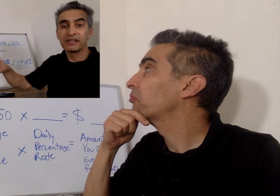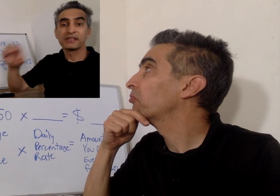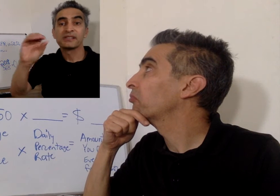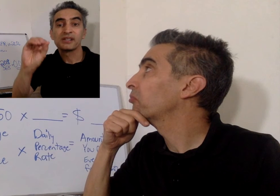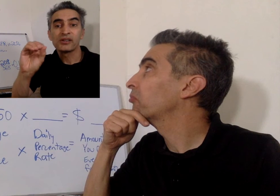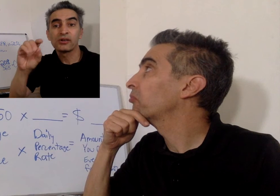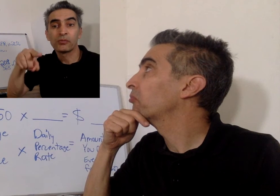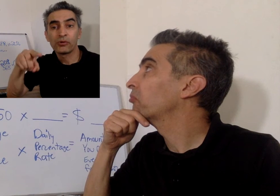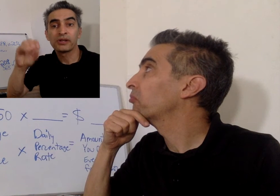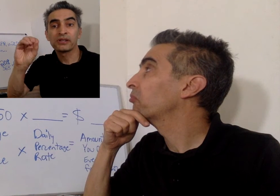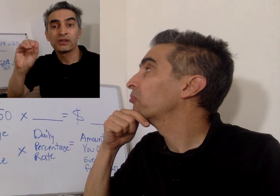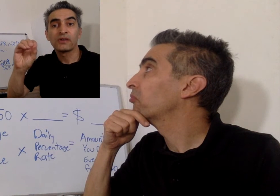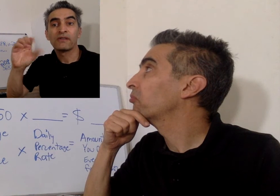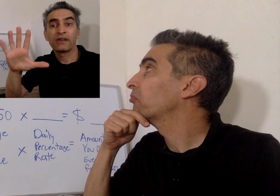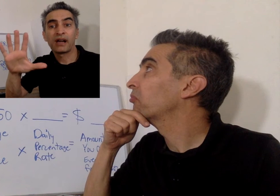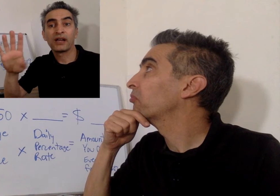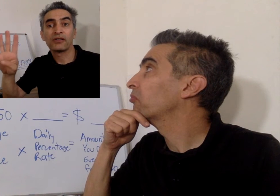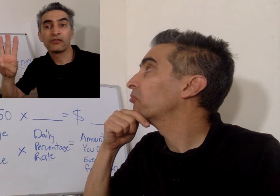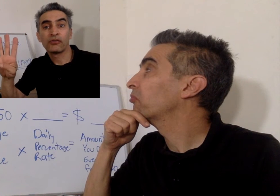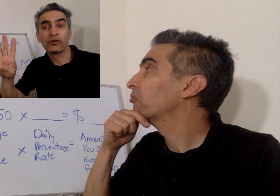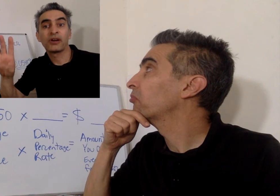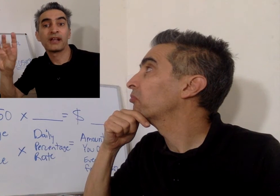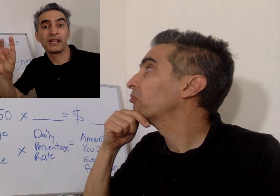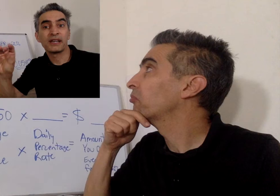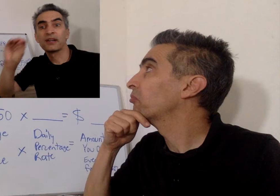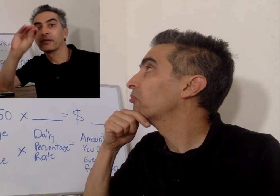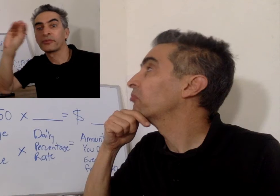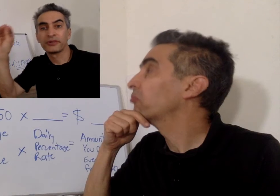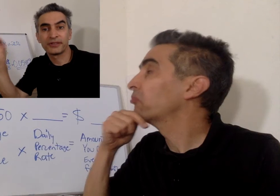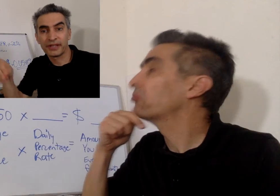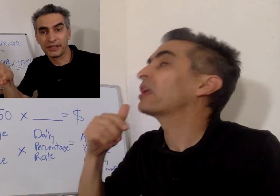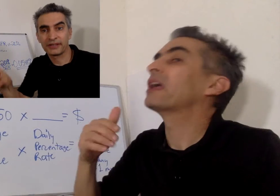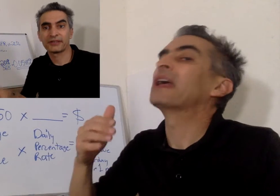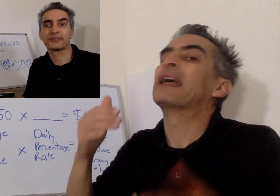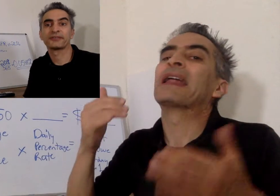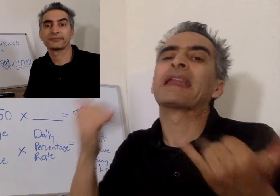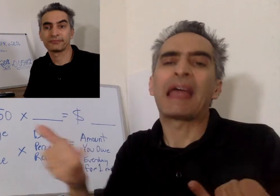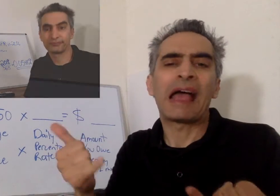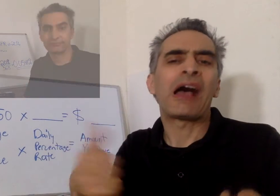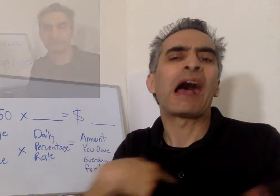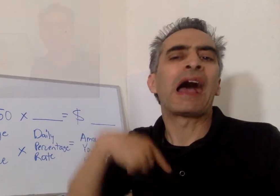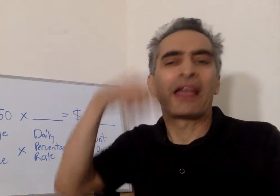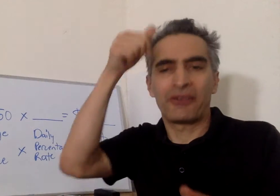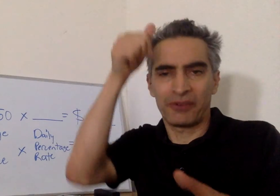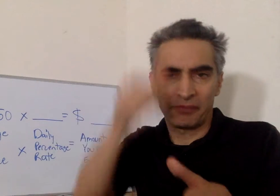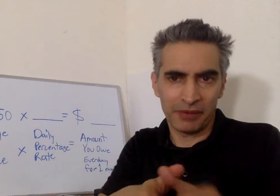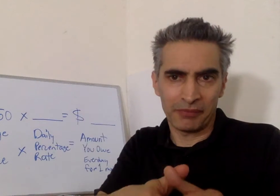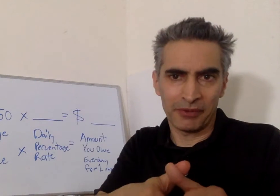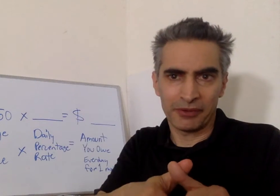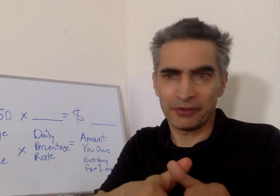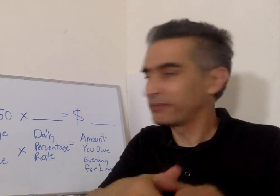0.548 yes now I remember